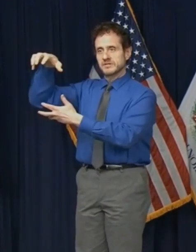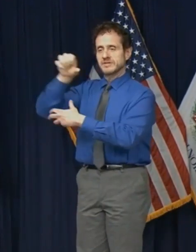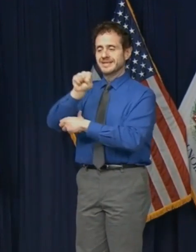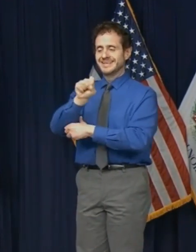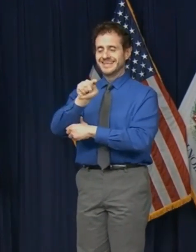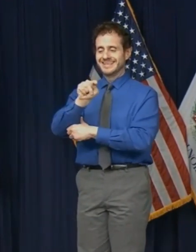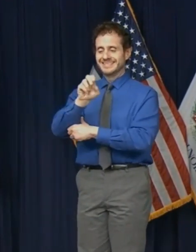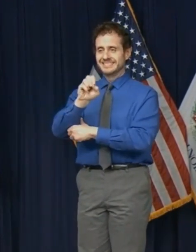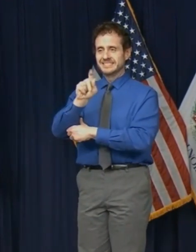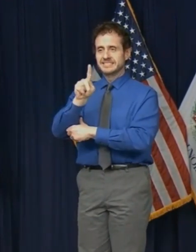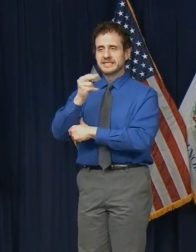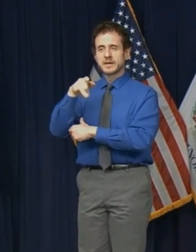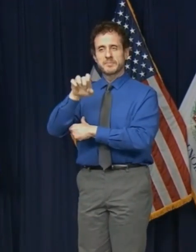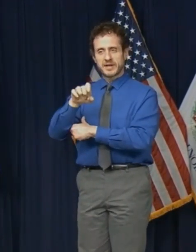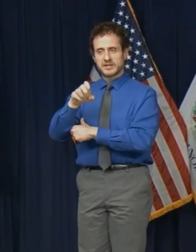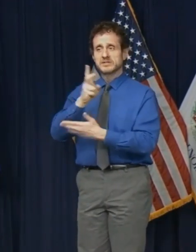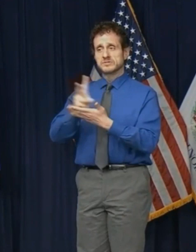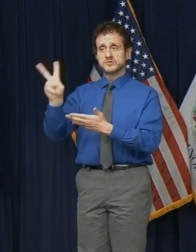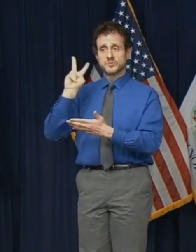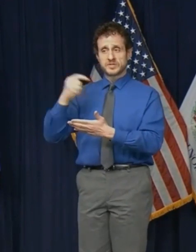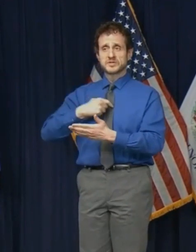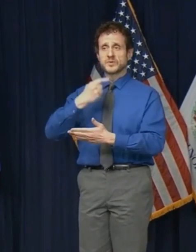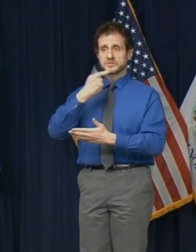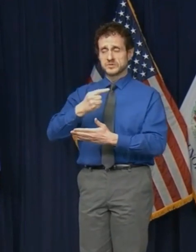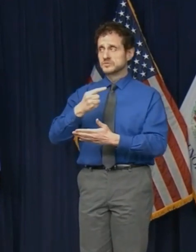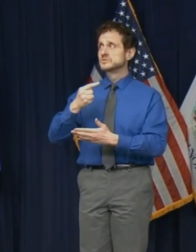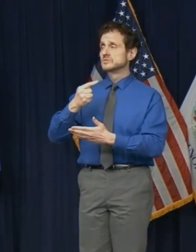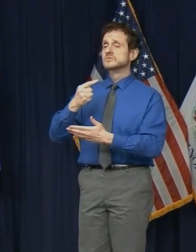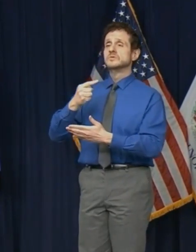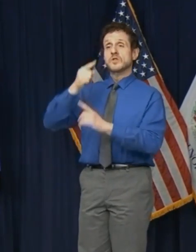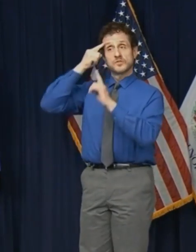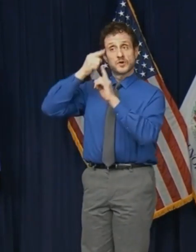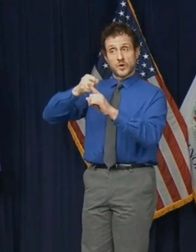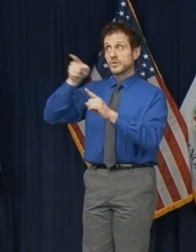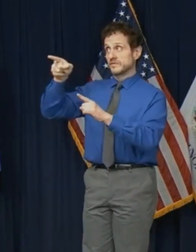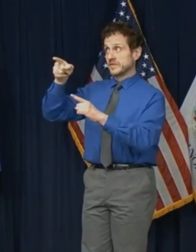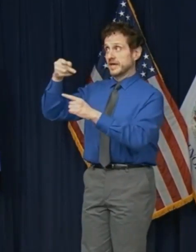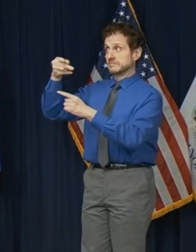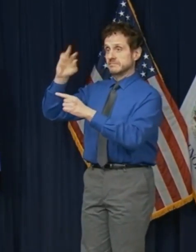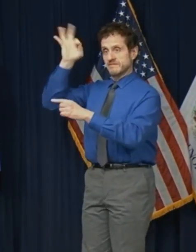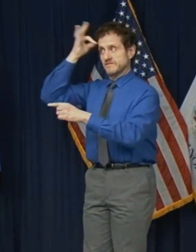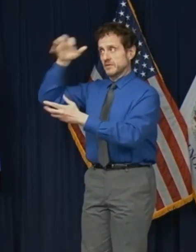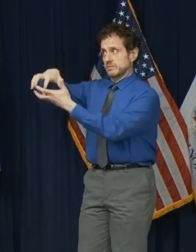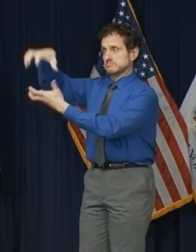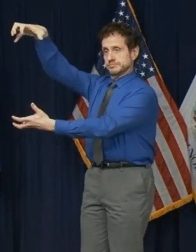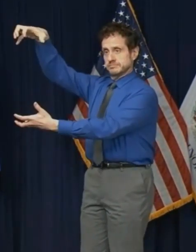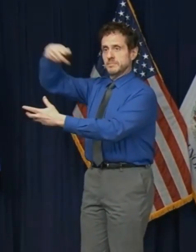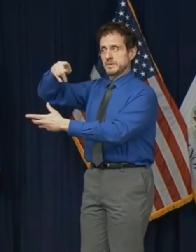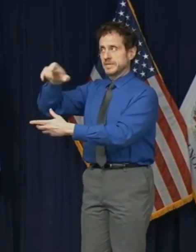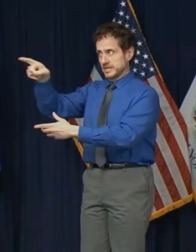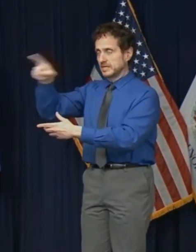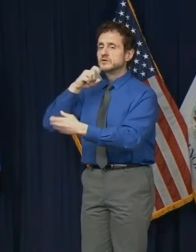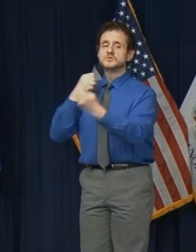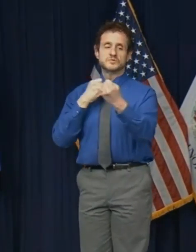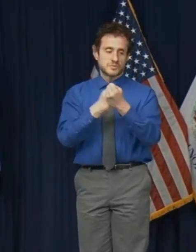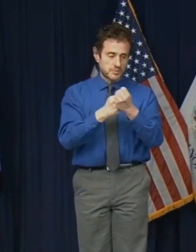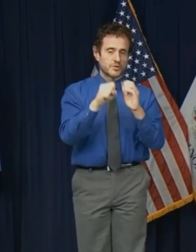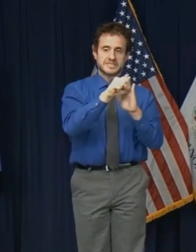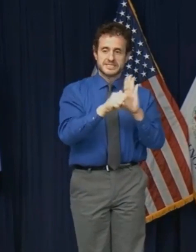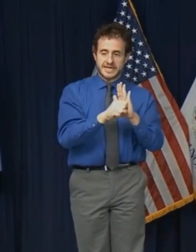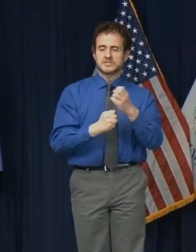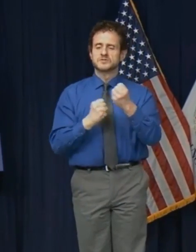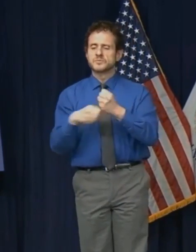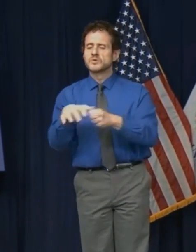ago, I explained to you that the stated purpose of this supply is to support states and local government